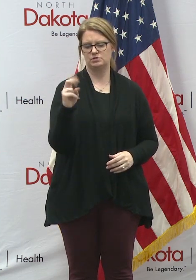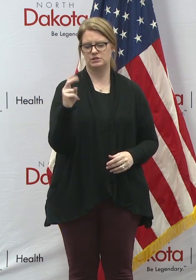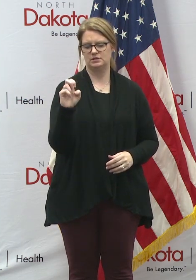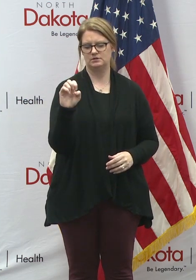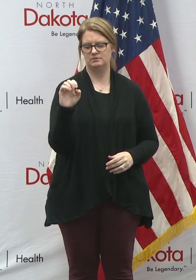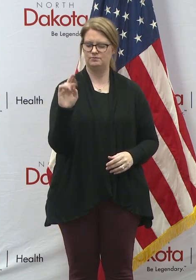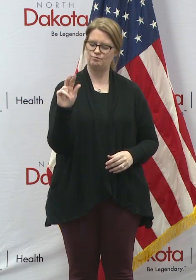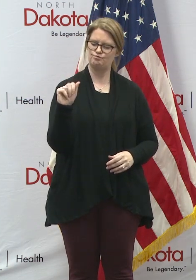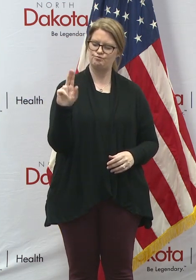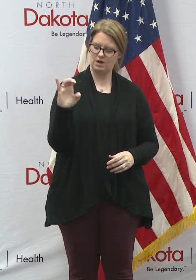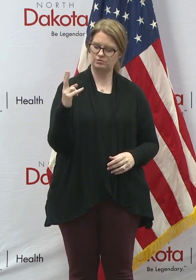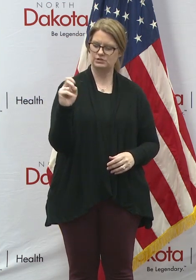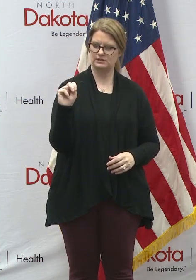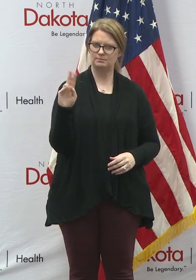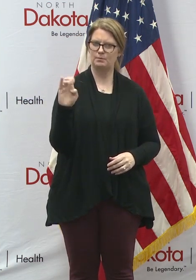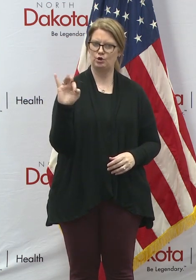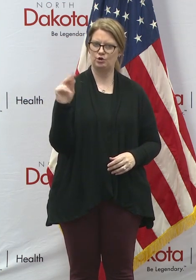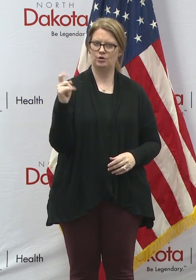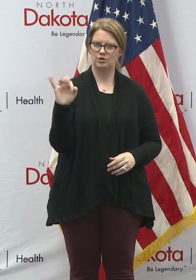today.